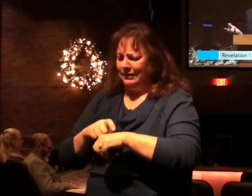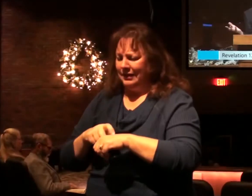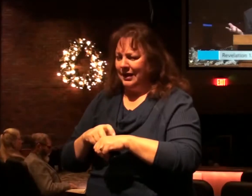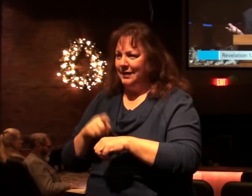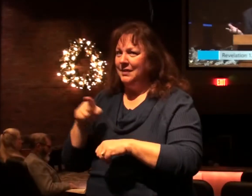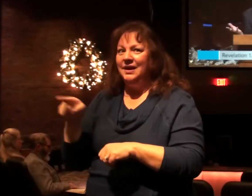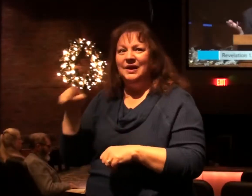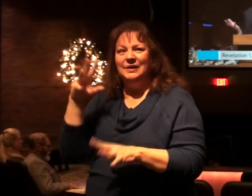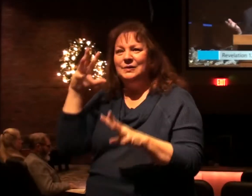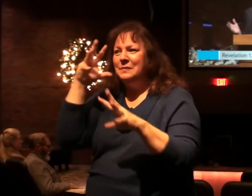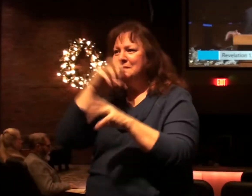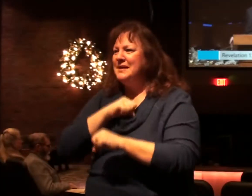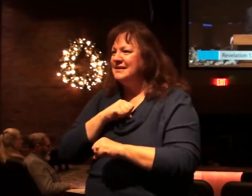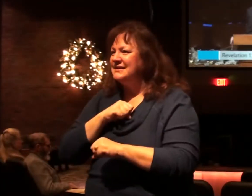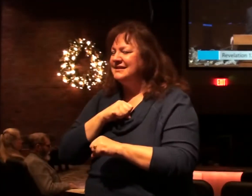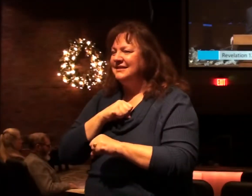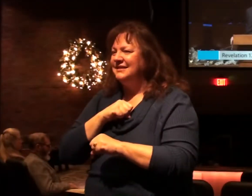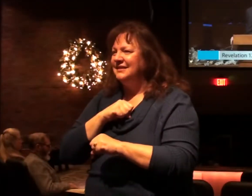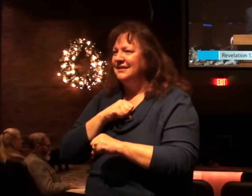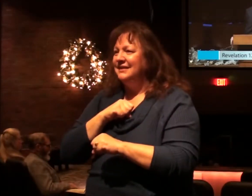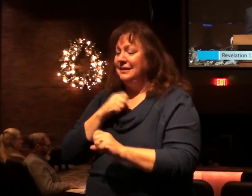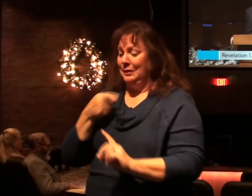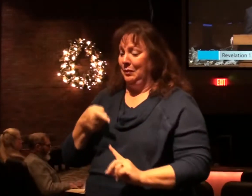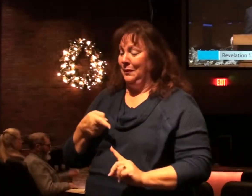miss so much.